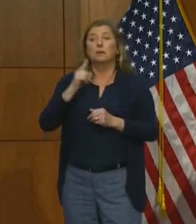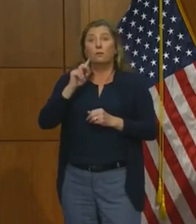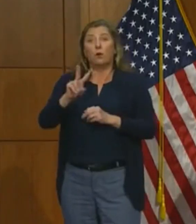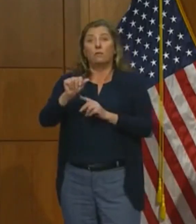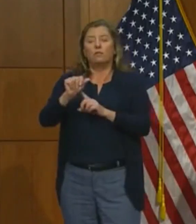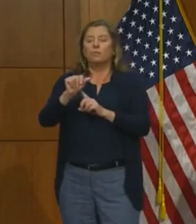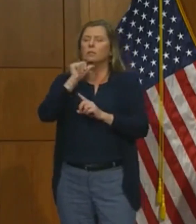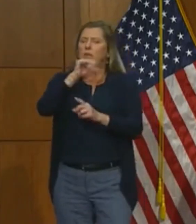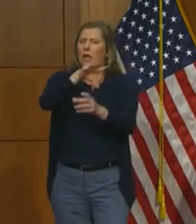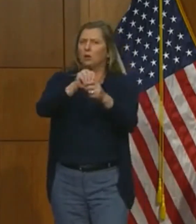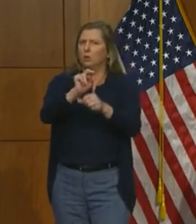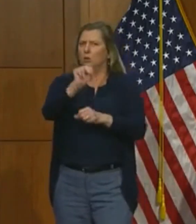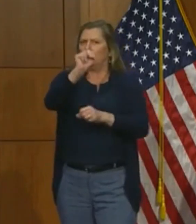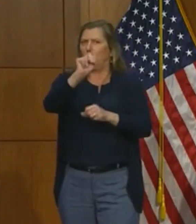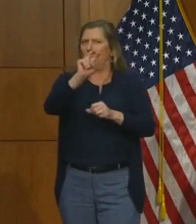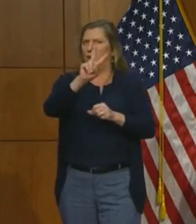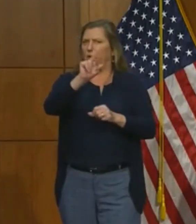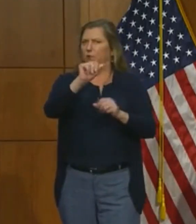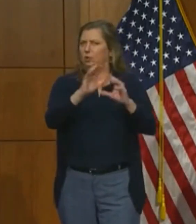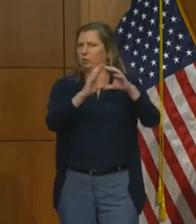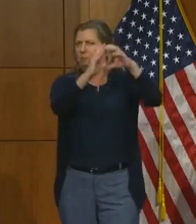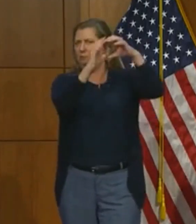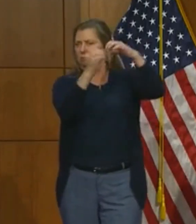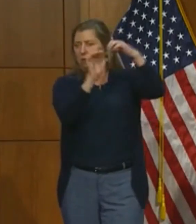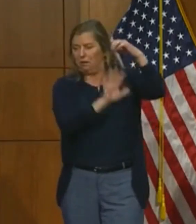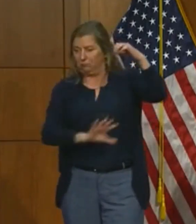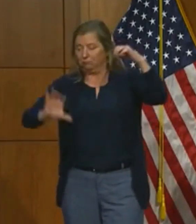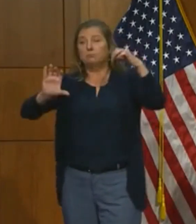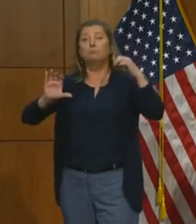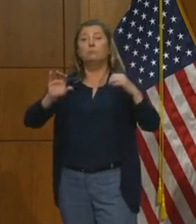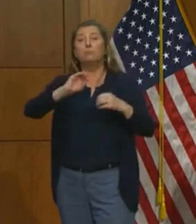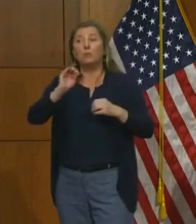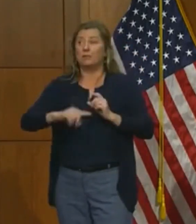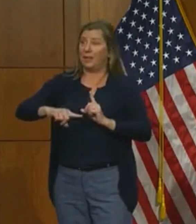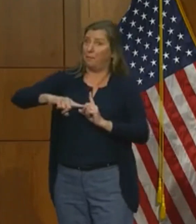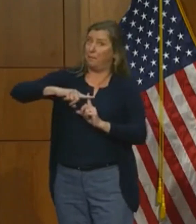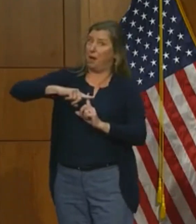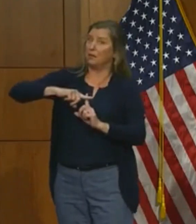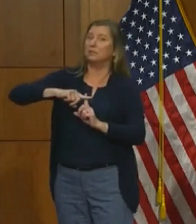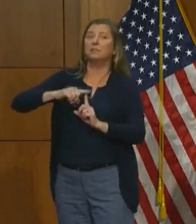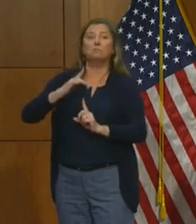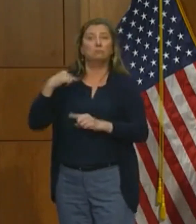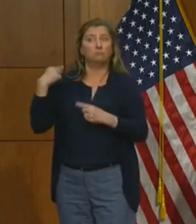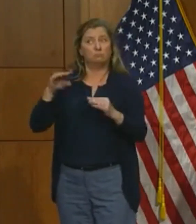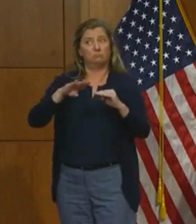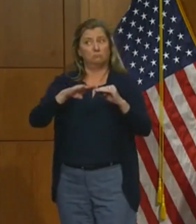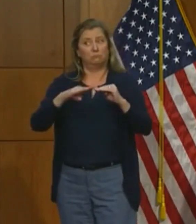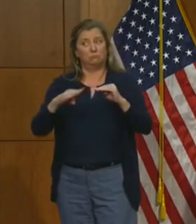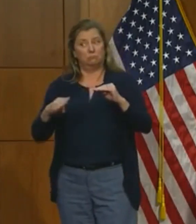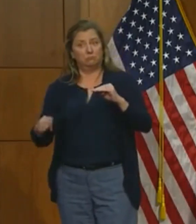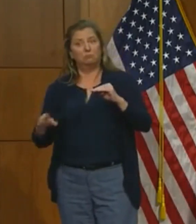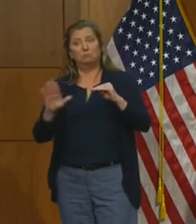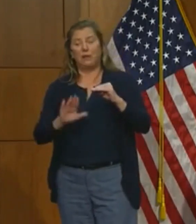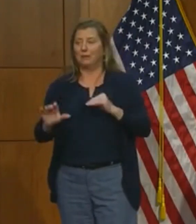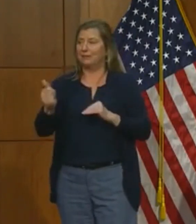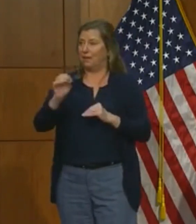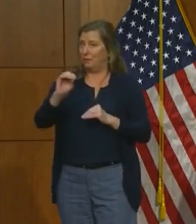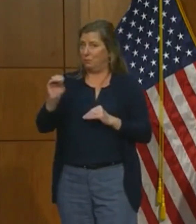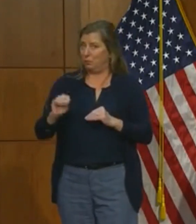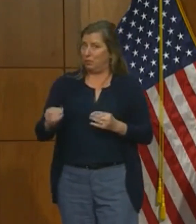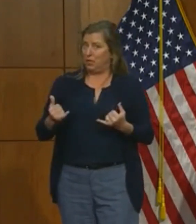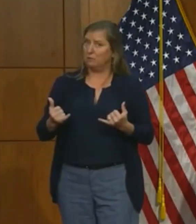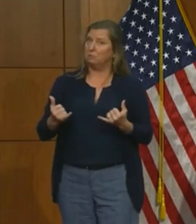northern region, the percent of tests that are positive has shown a generally downward trajectory to around 10%,